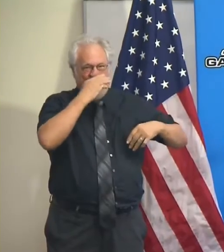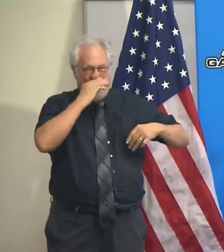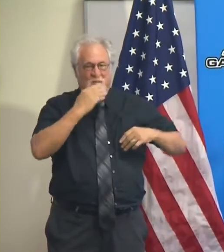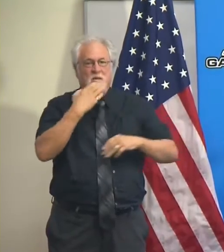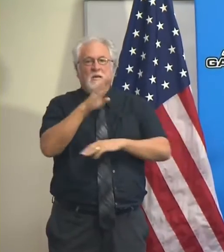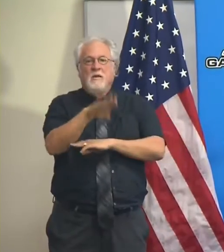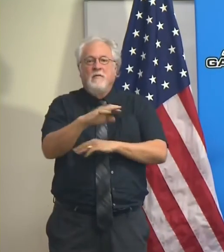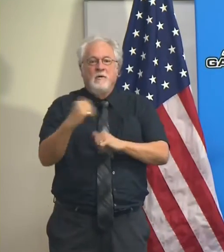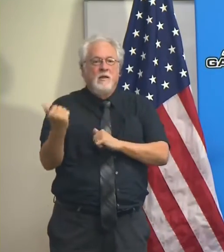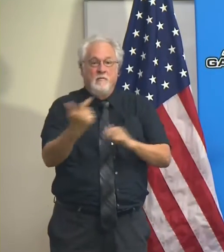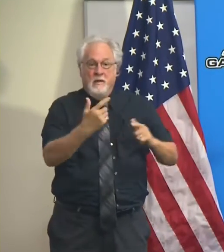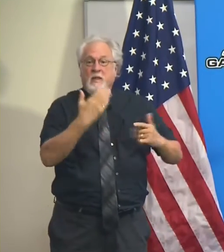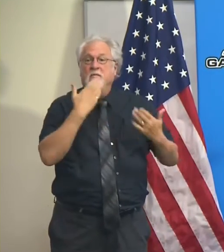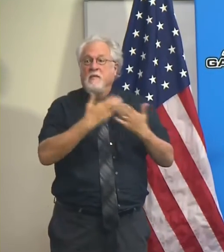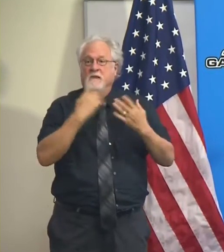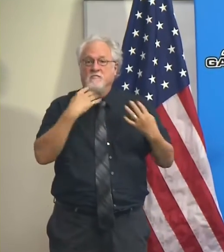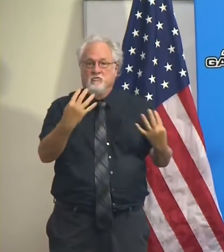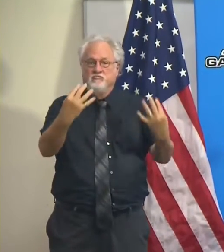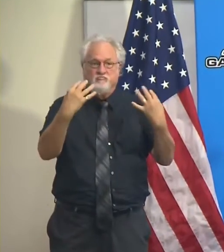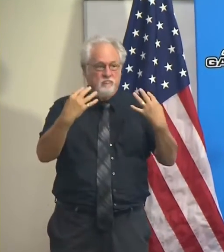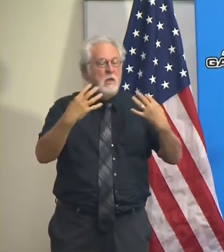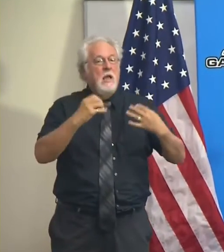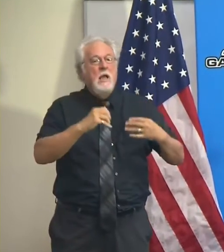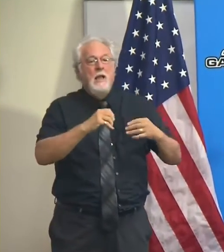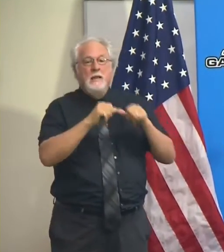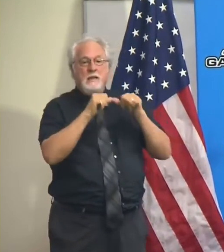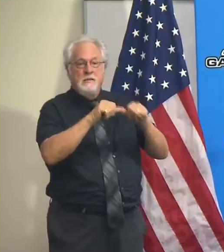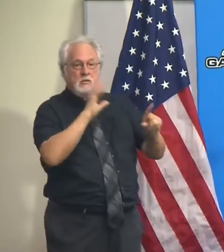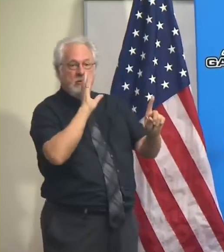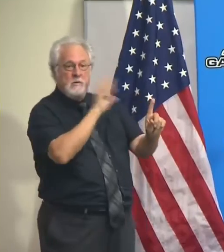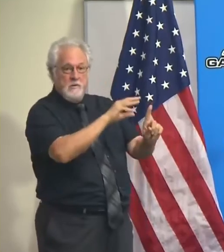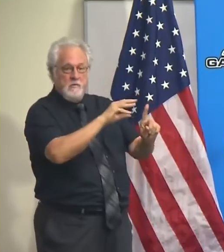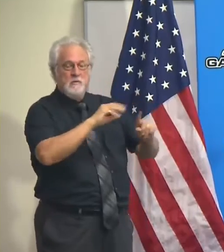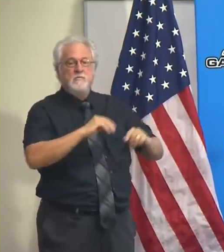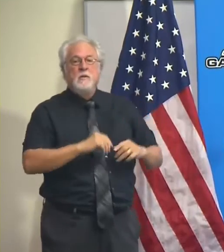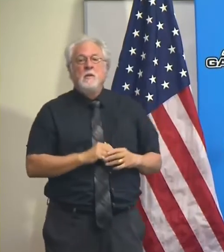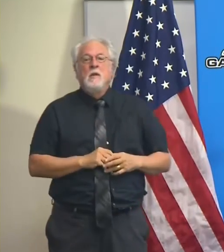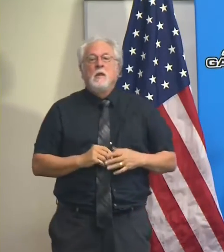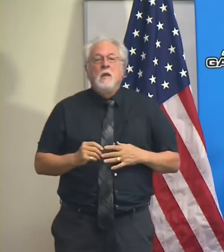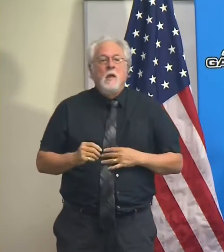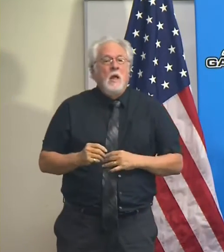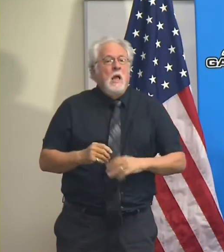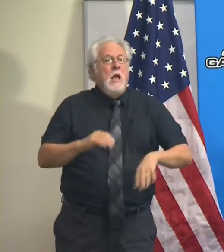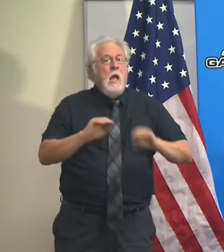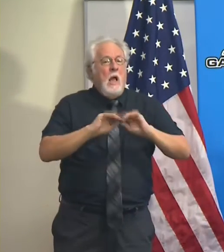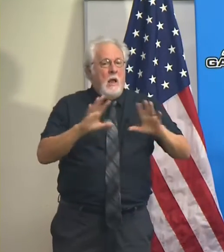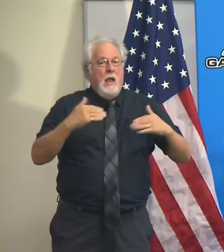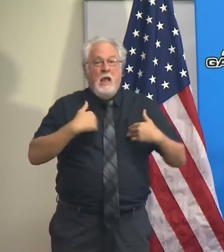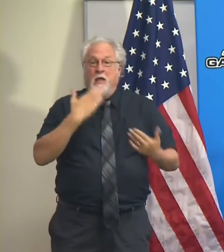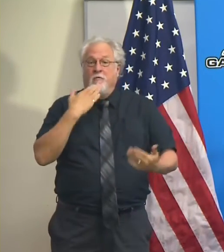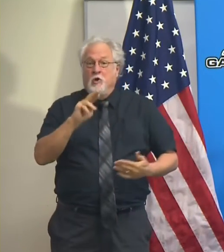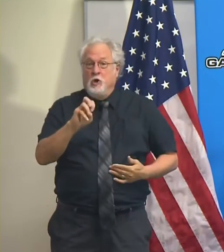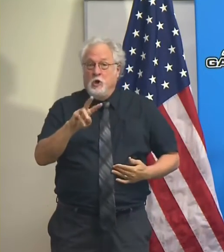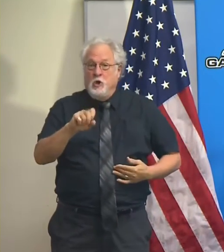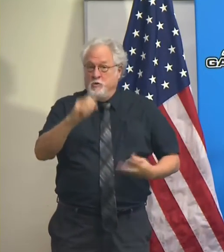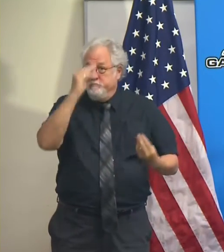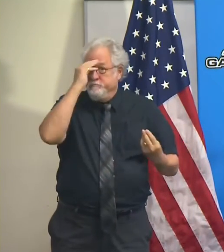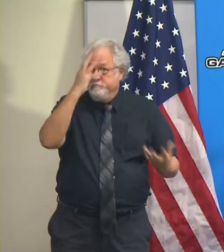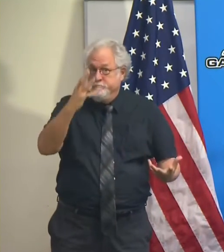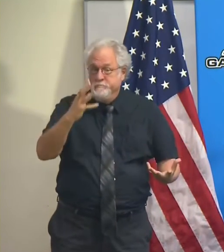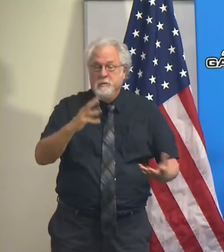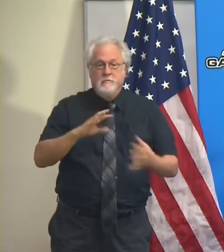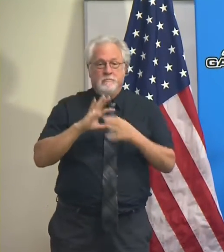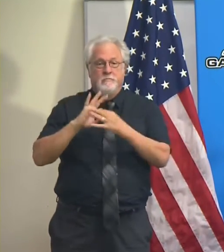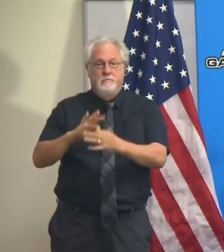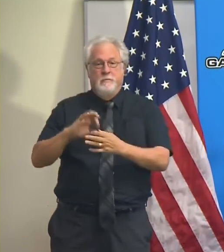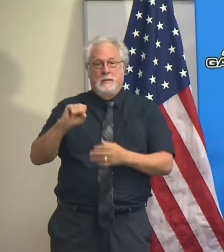Good afternoon everybody thank you for being here and for your continued coverage. Obviously we have some good news to report today as it relates